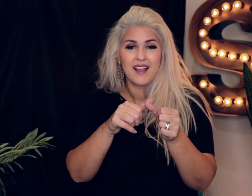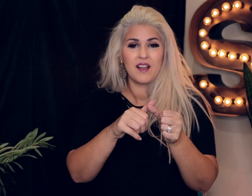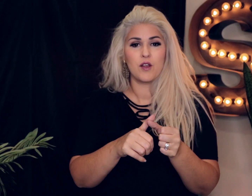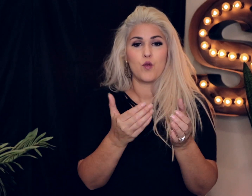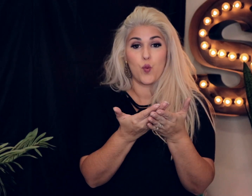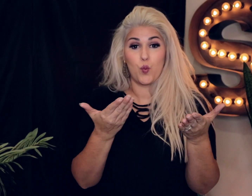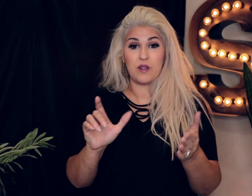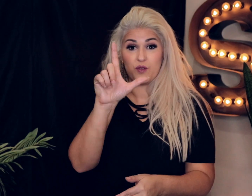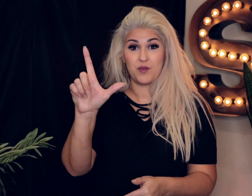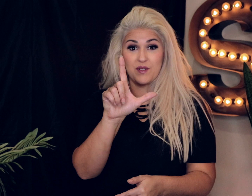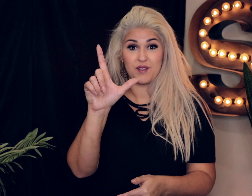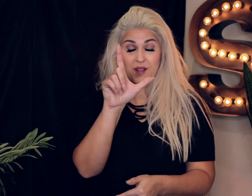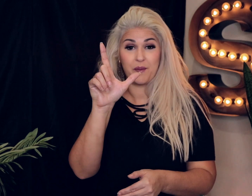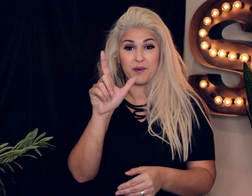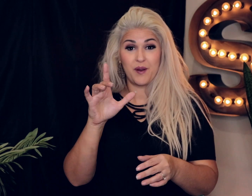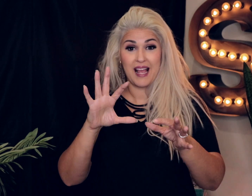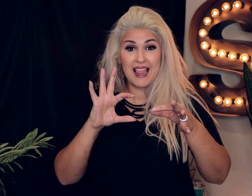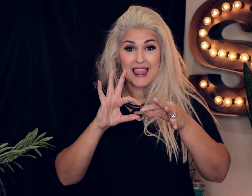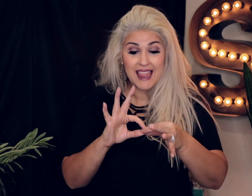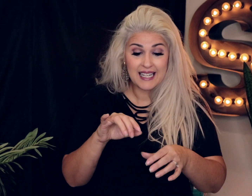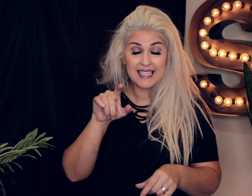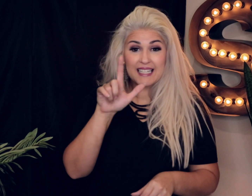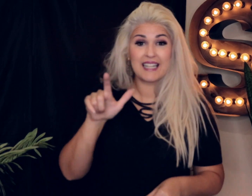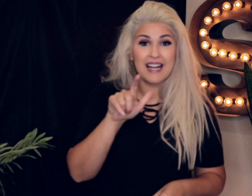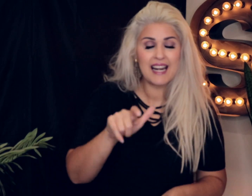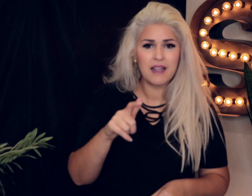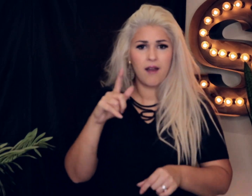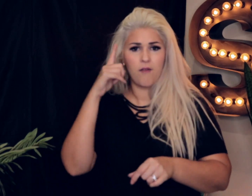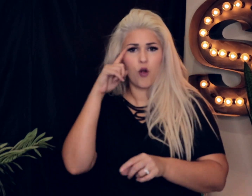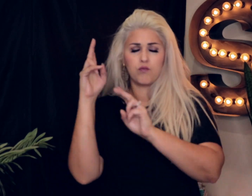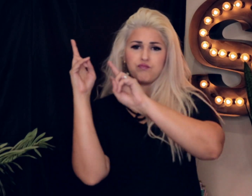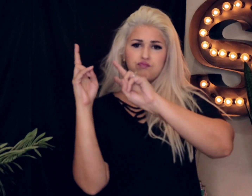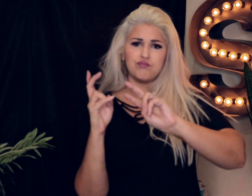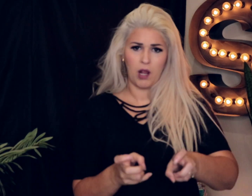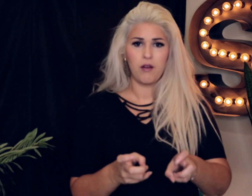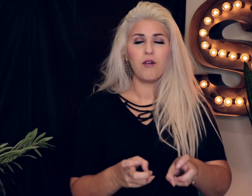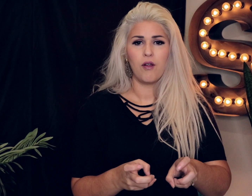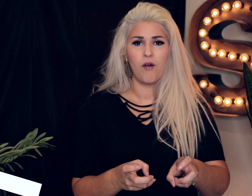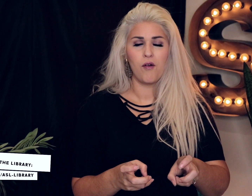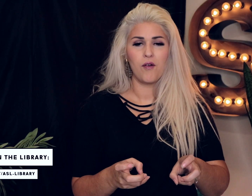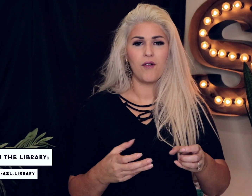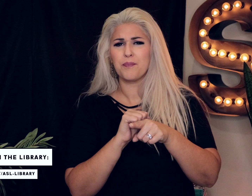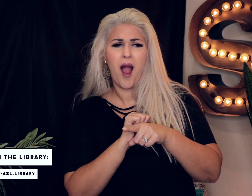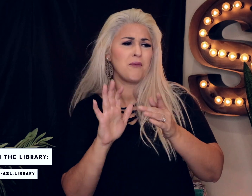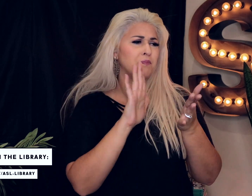have the resource library for you the link is down in the description and you can download lots of practice sheets